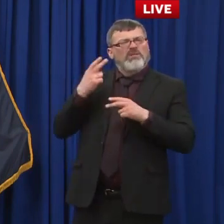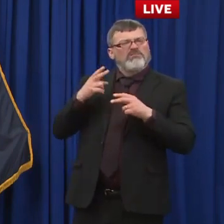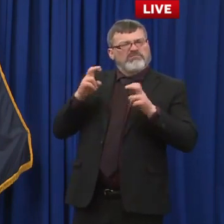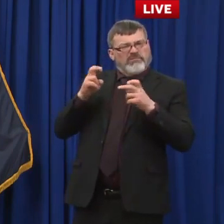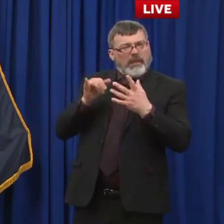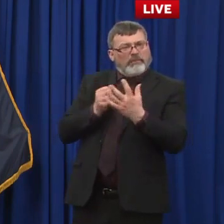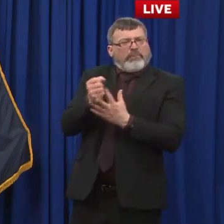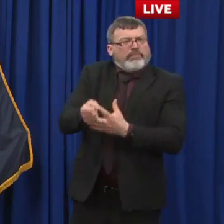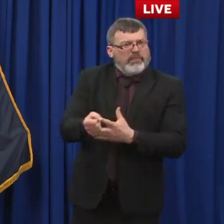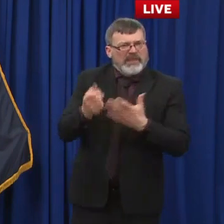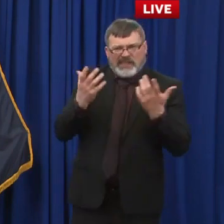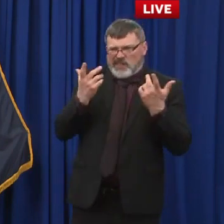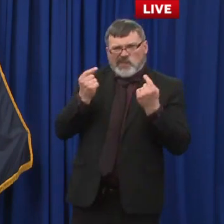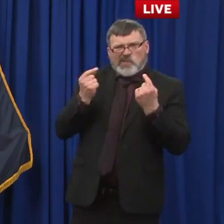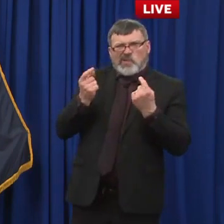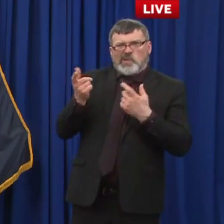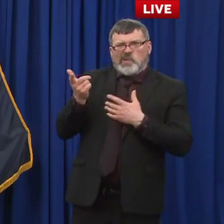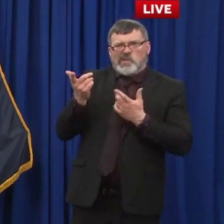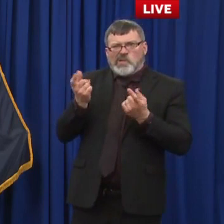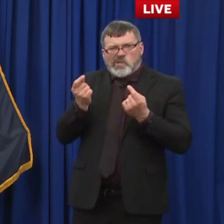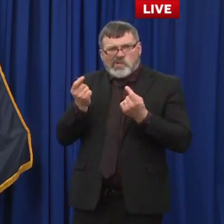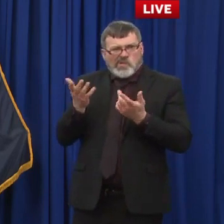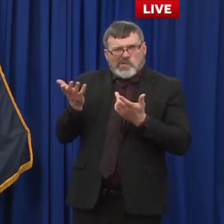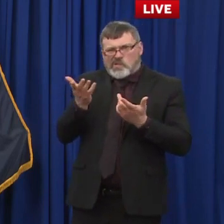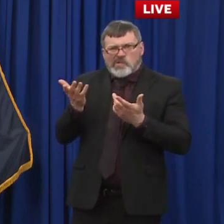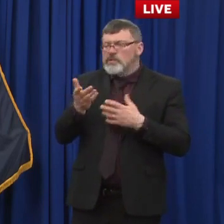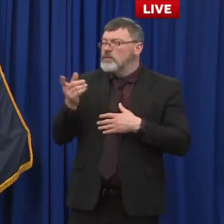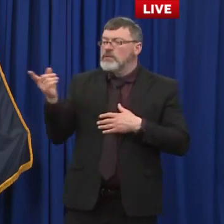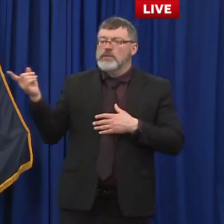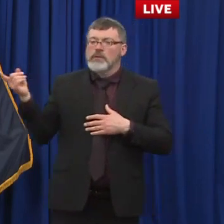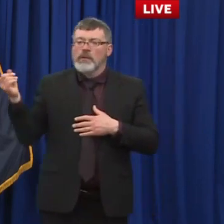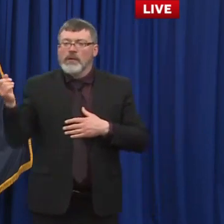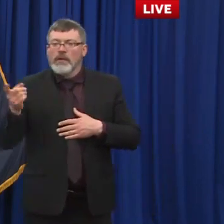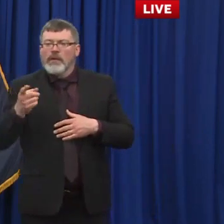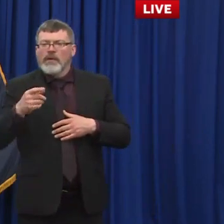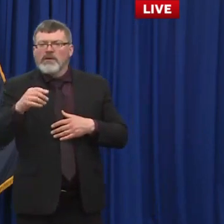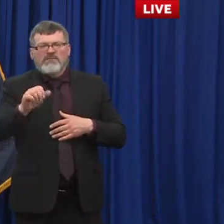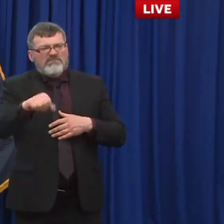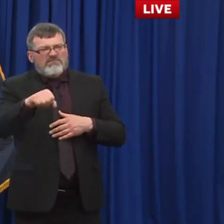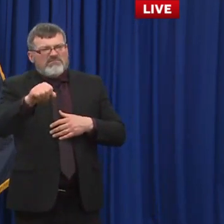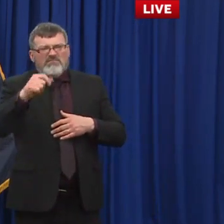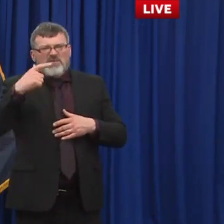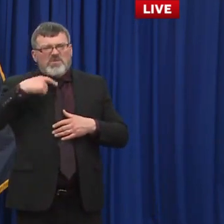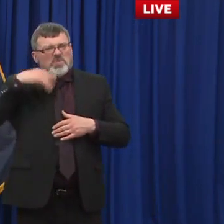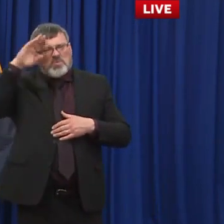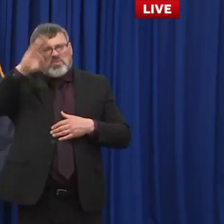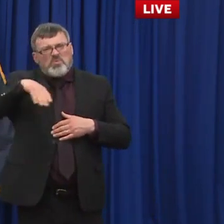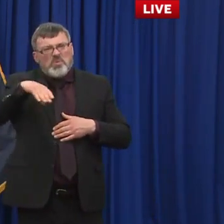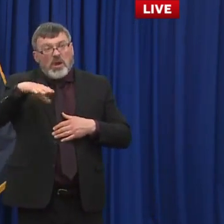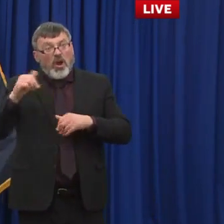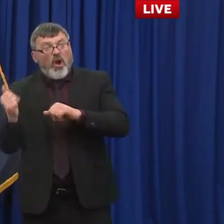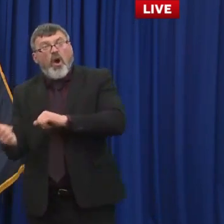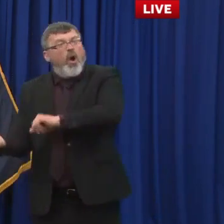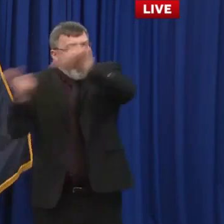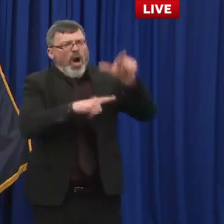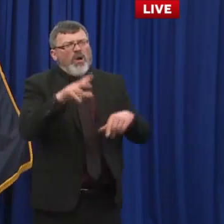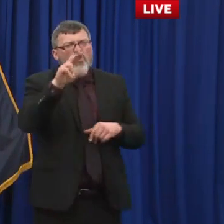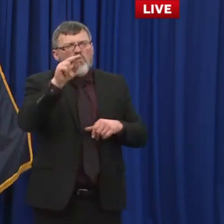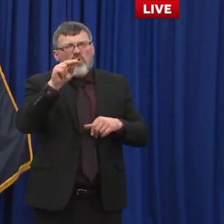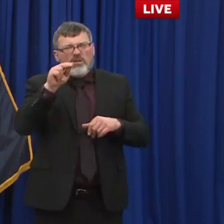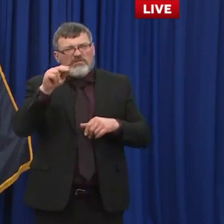your reaction well it's it's expected we know there's going to be breakthrough these the vaccines were never uh